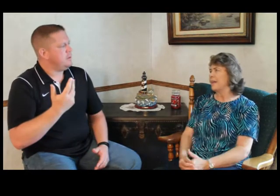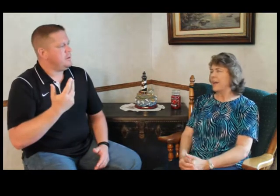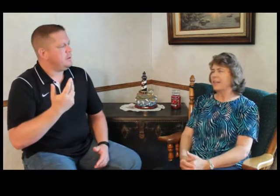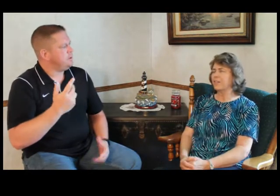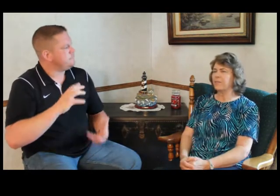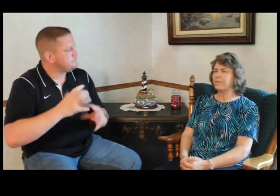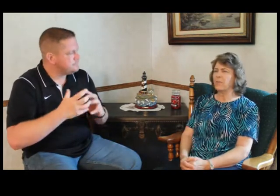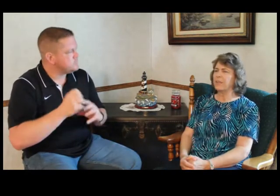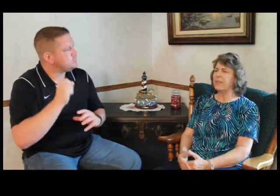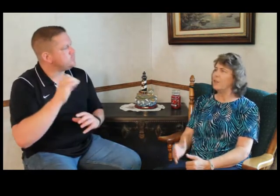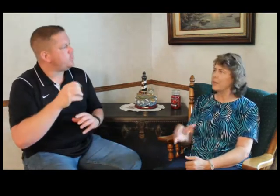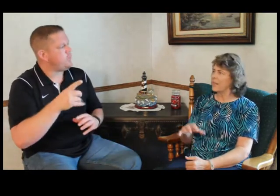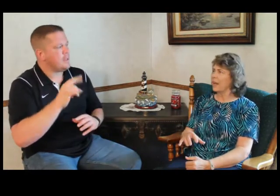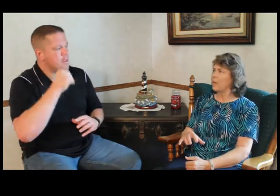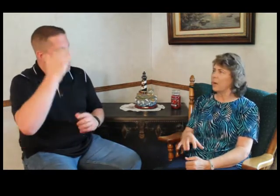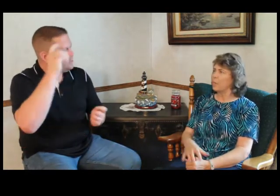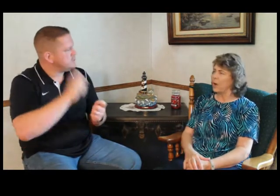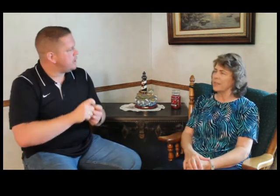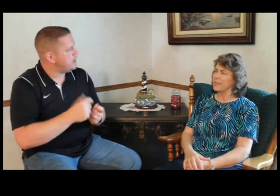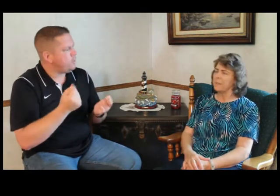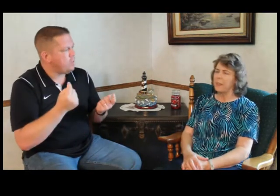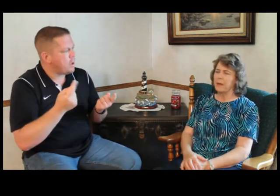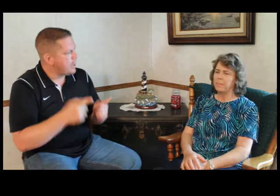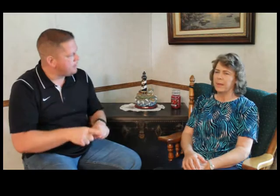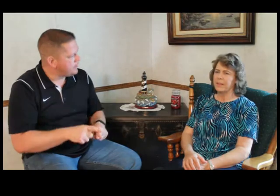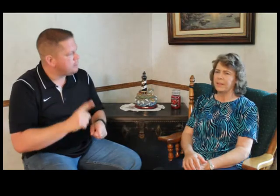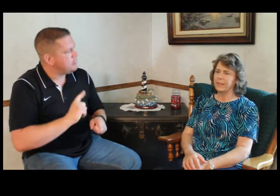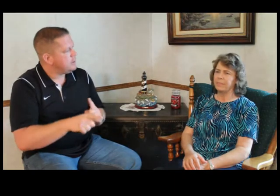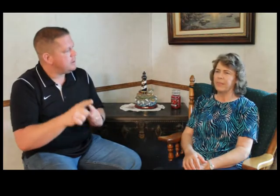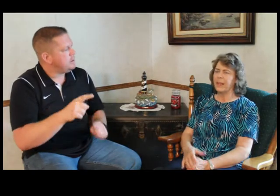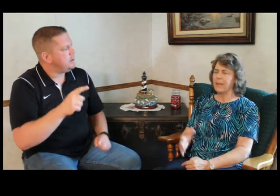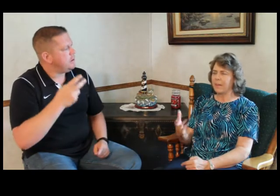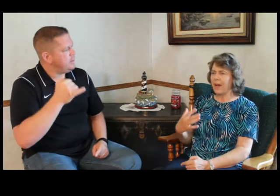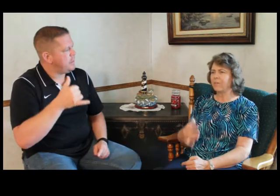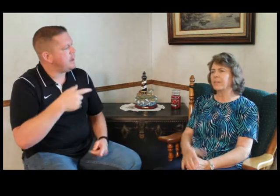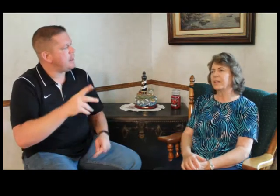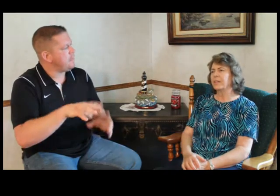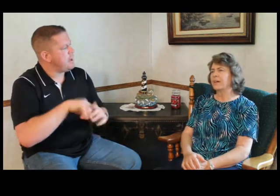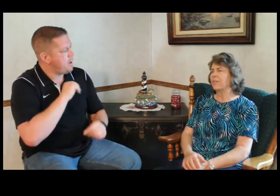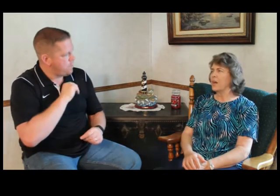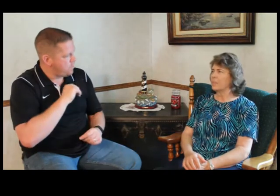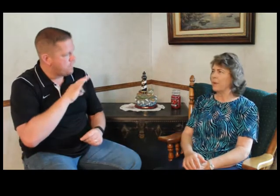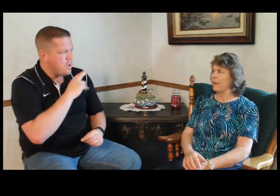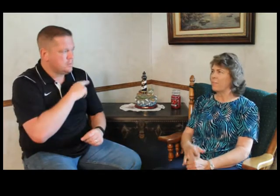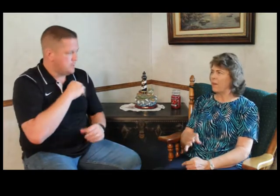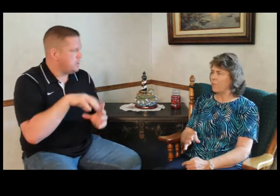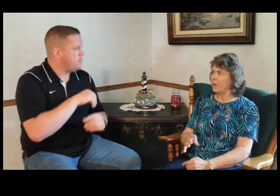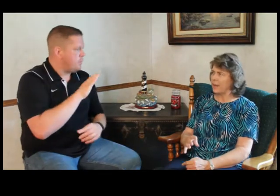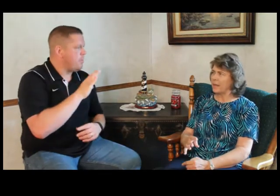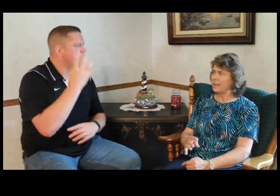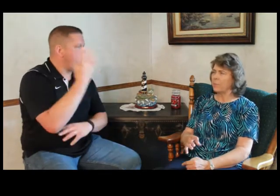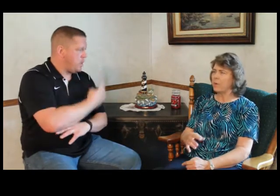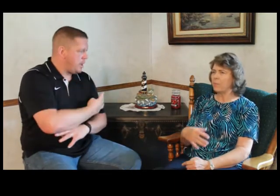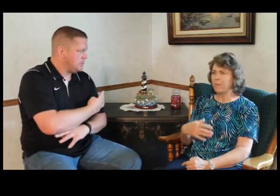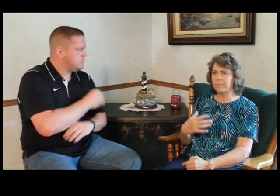And so, therefore, they didn't know exactly what it was. But they let him out of the hospital after about four days. They put him on